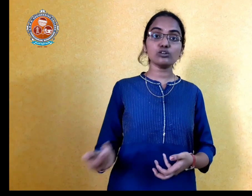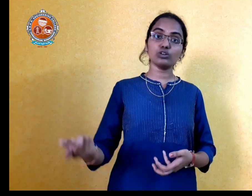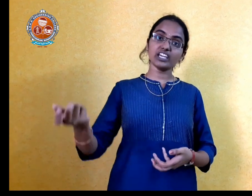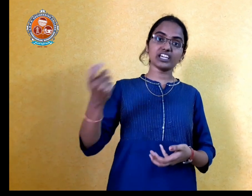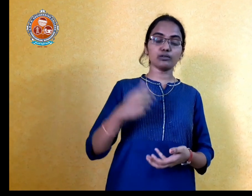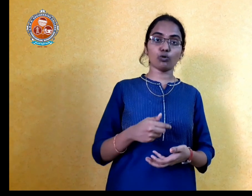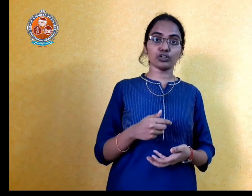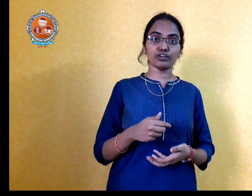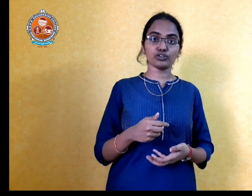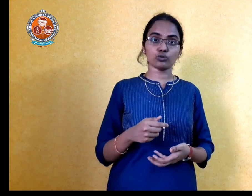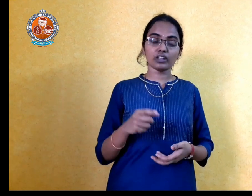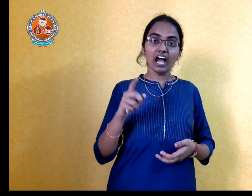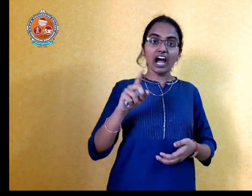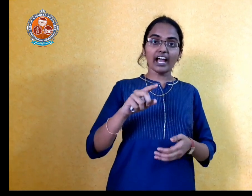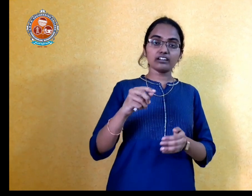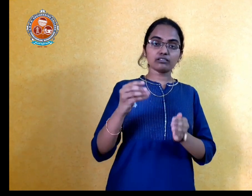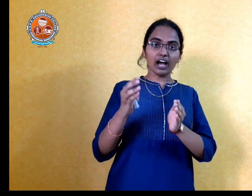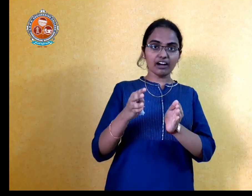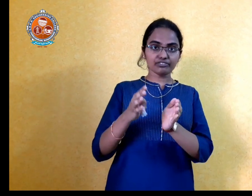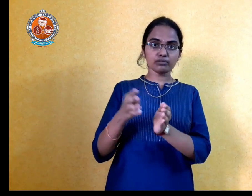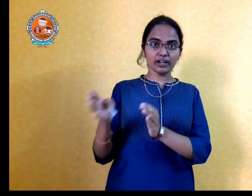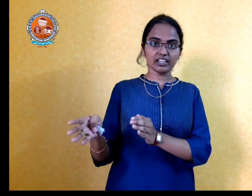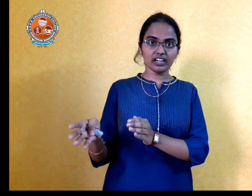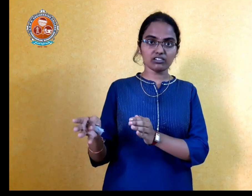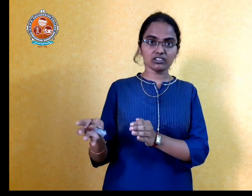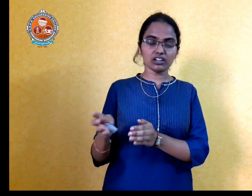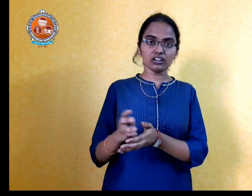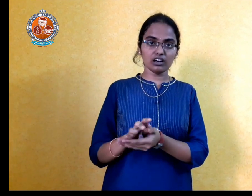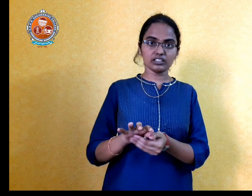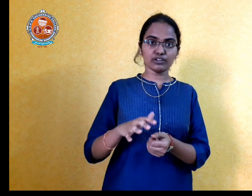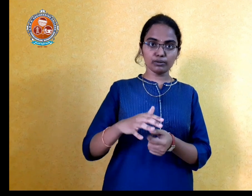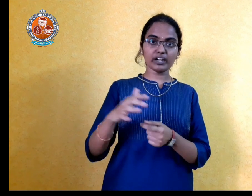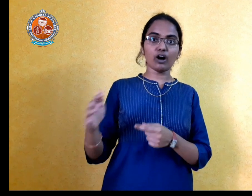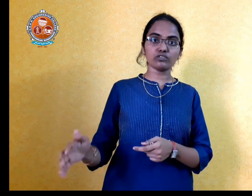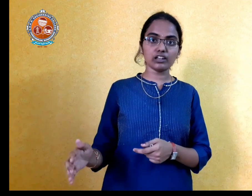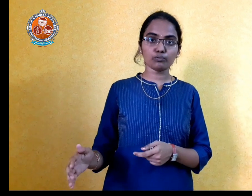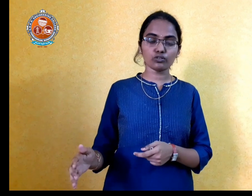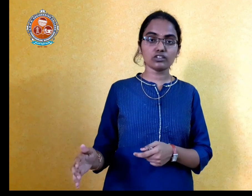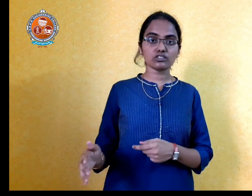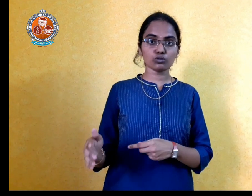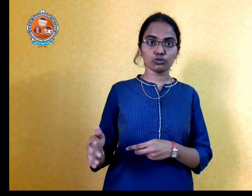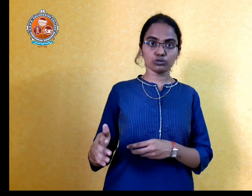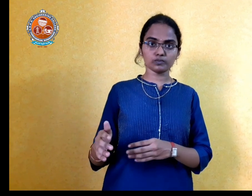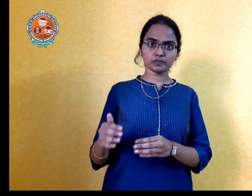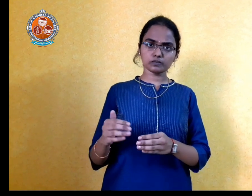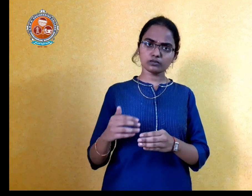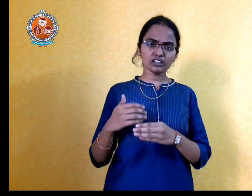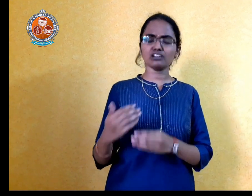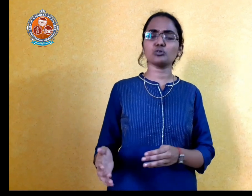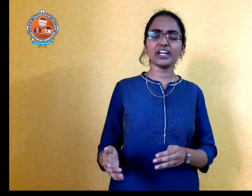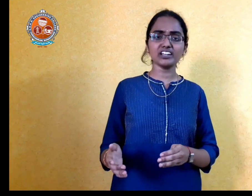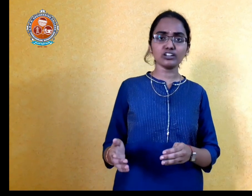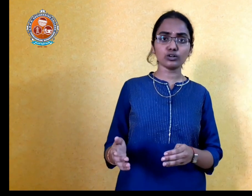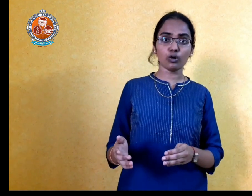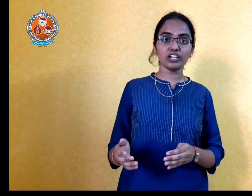only he can motivate you. And after my grade result, there will be a counseling process to get into the college.